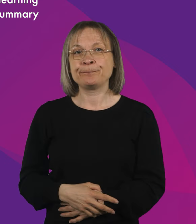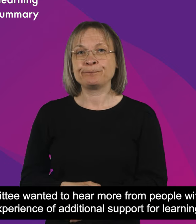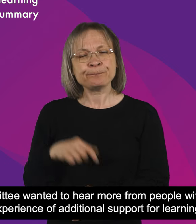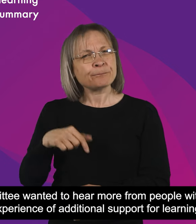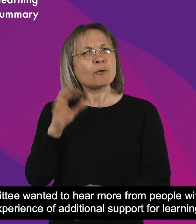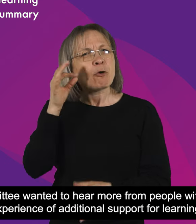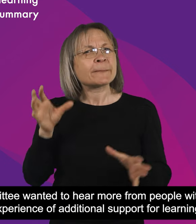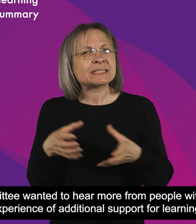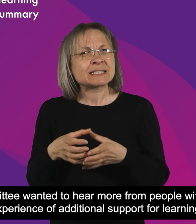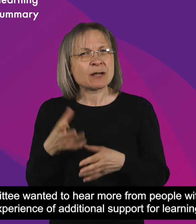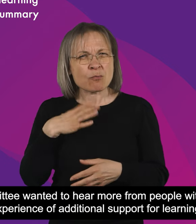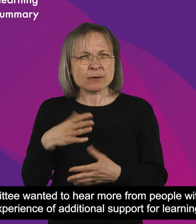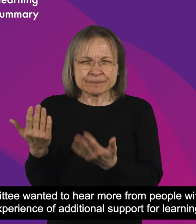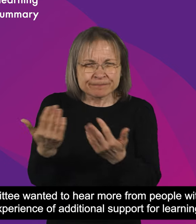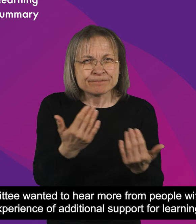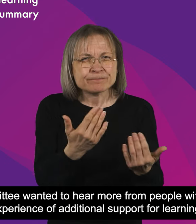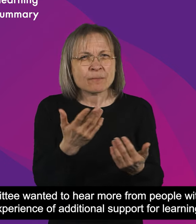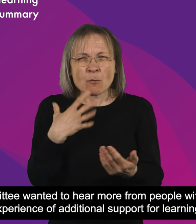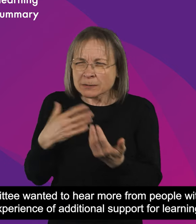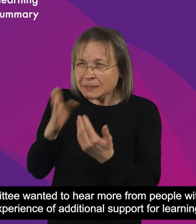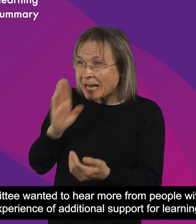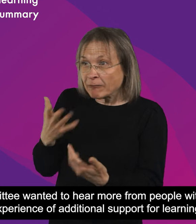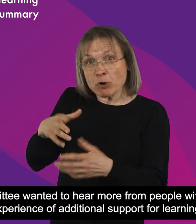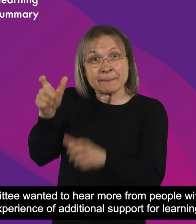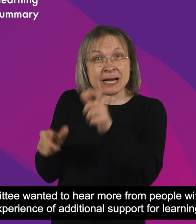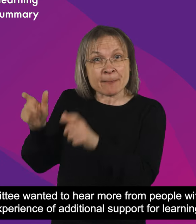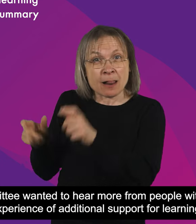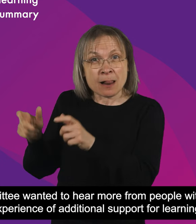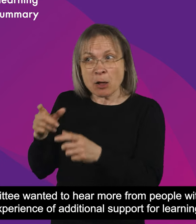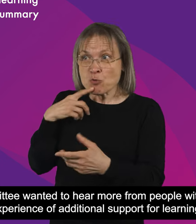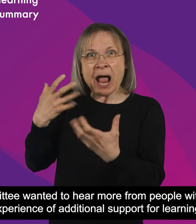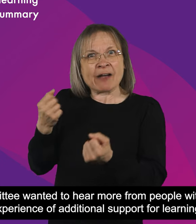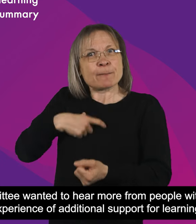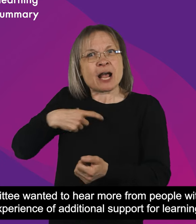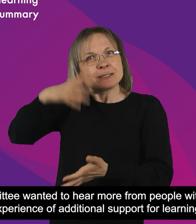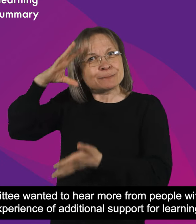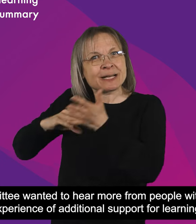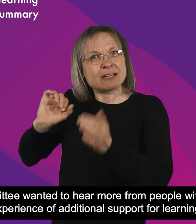The Committee wanted to hear more from people with personal experience of Additional Support for Learning.